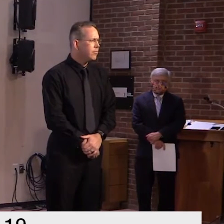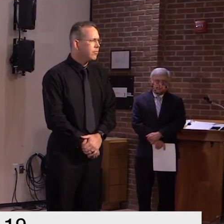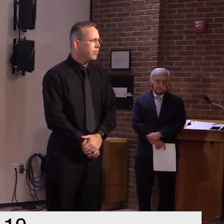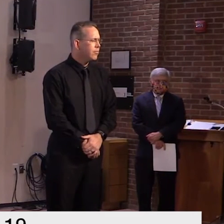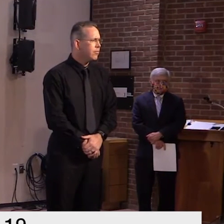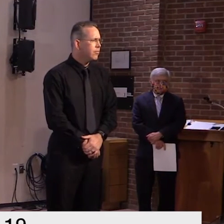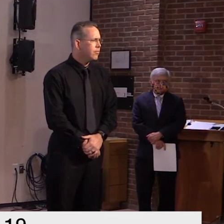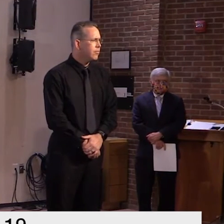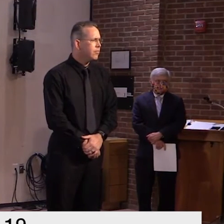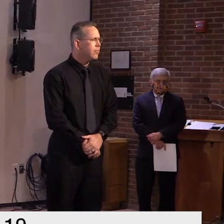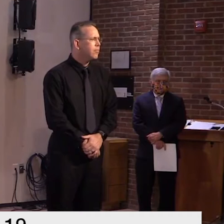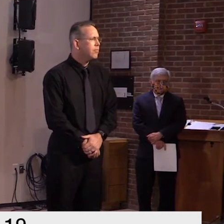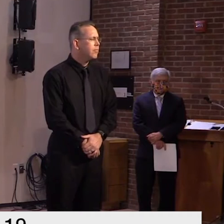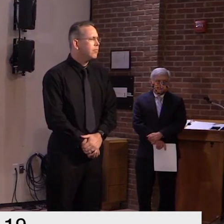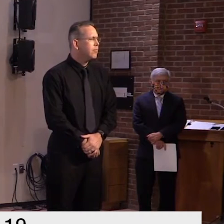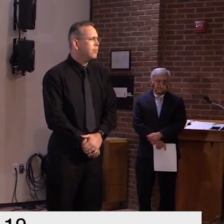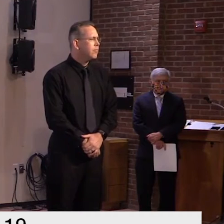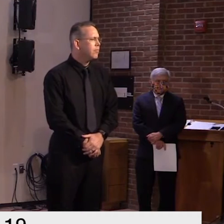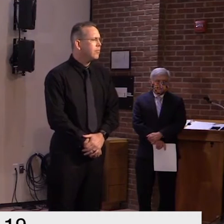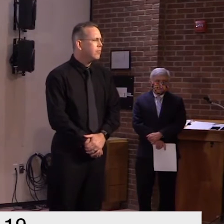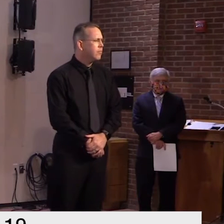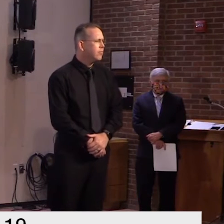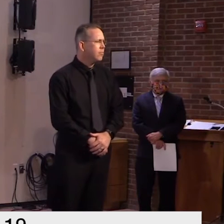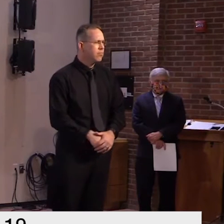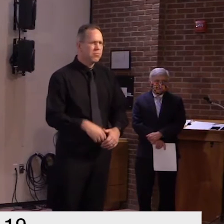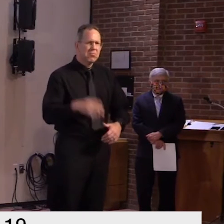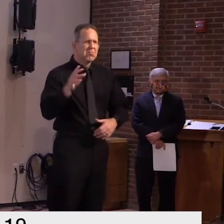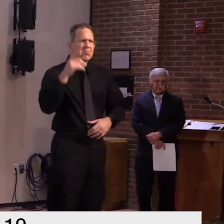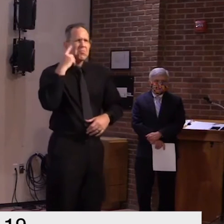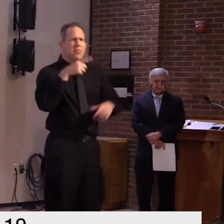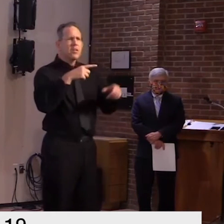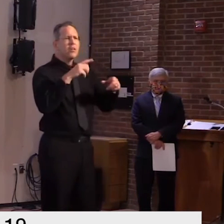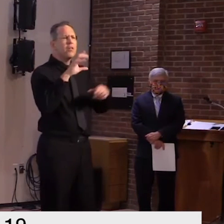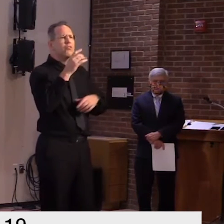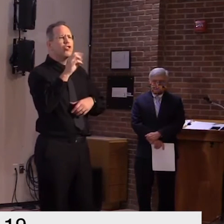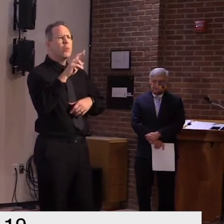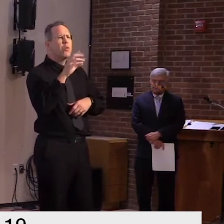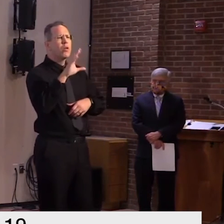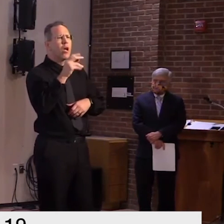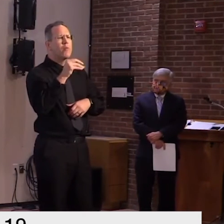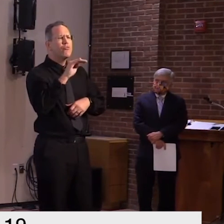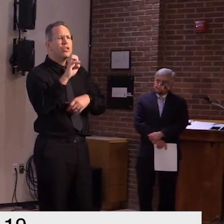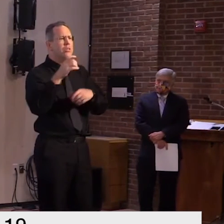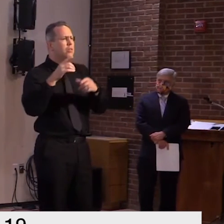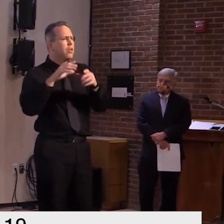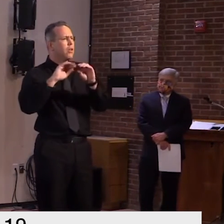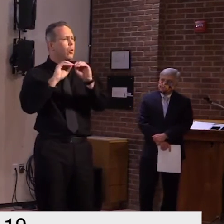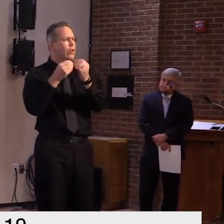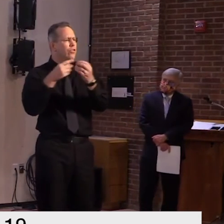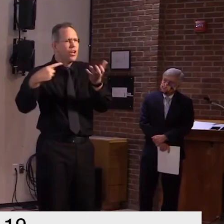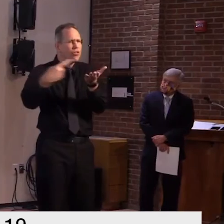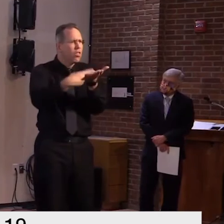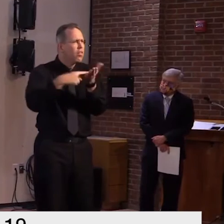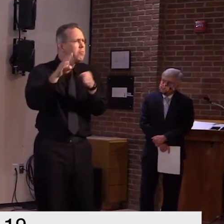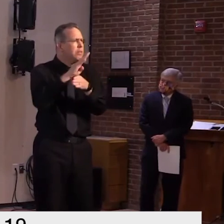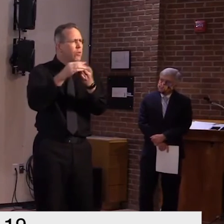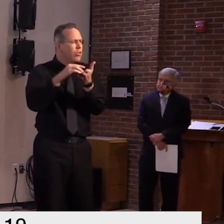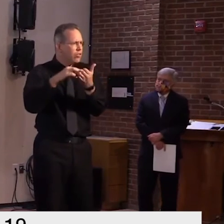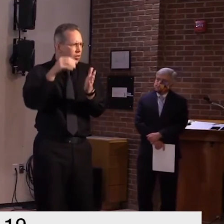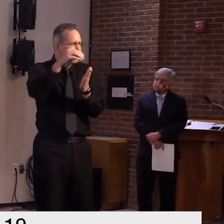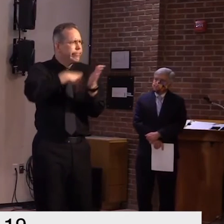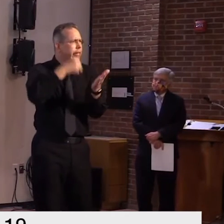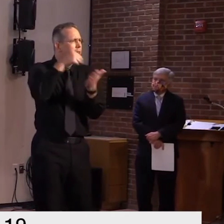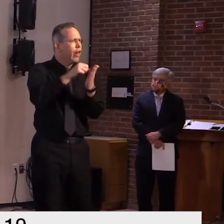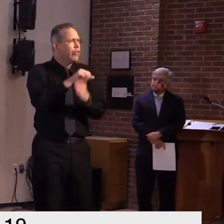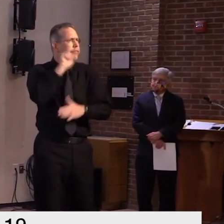i wish i wonder if you could just comment on the mounting concerns from all across the business community we have